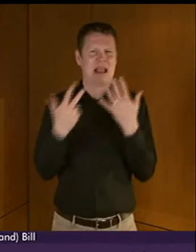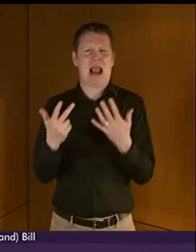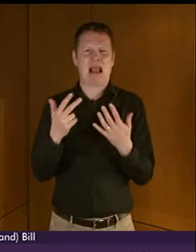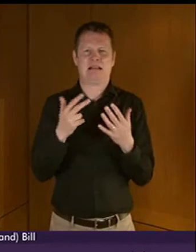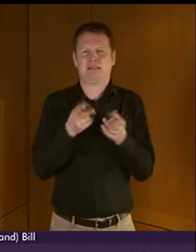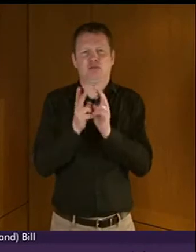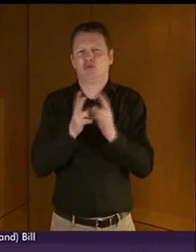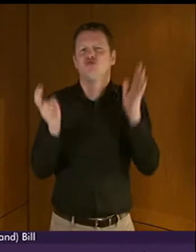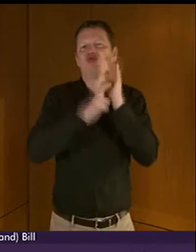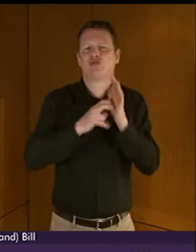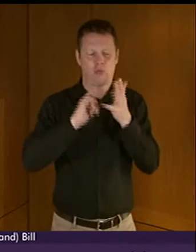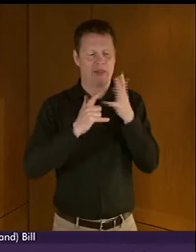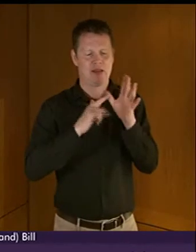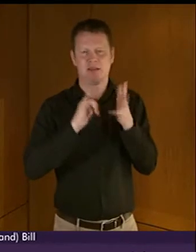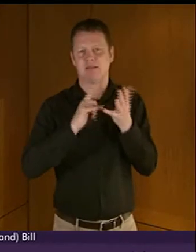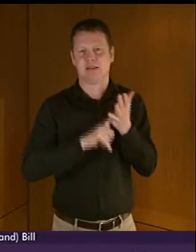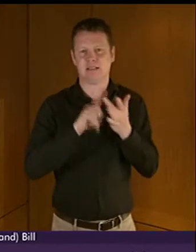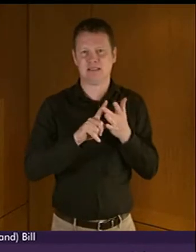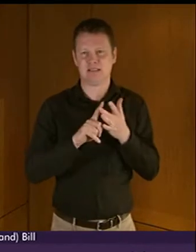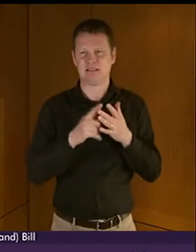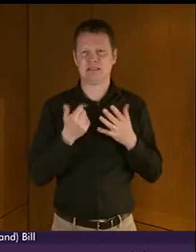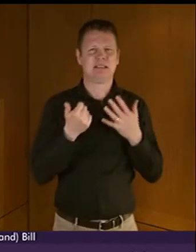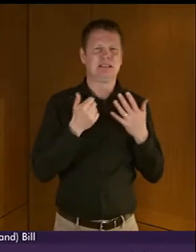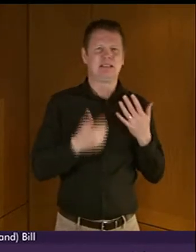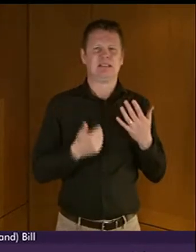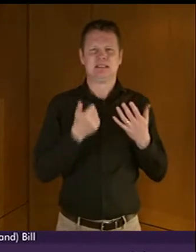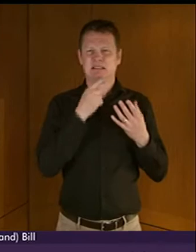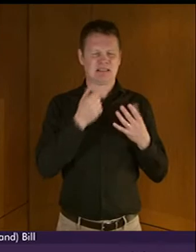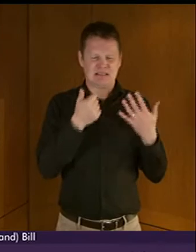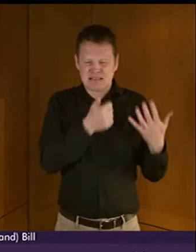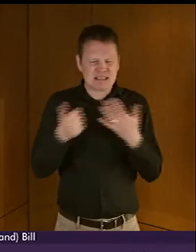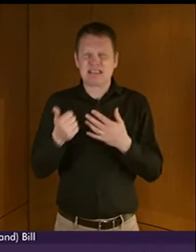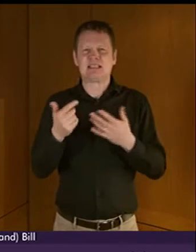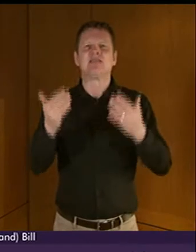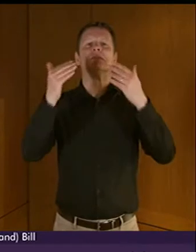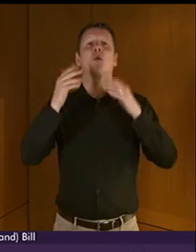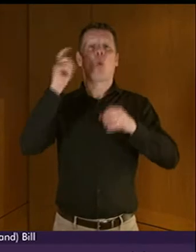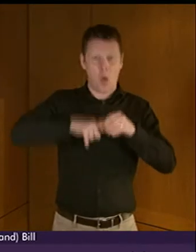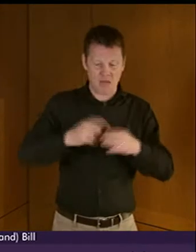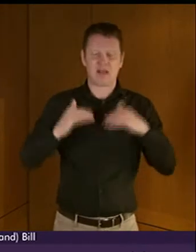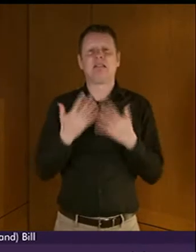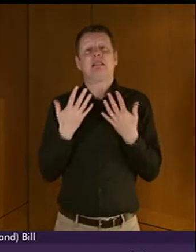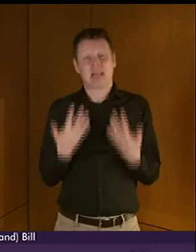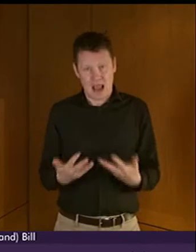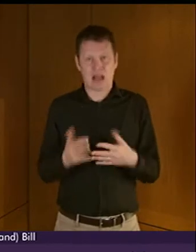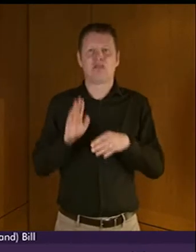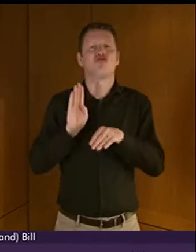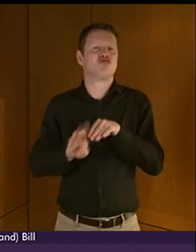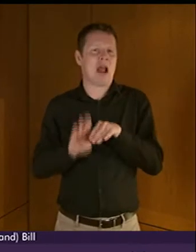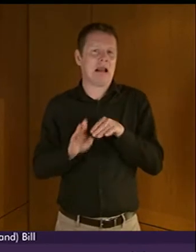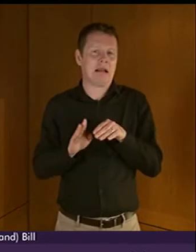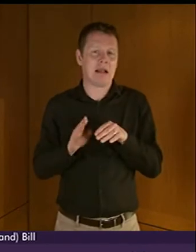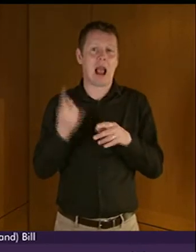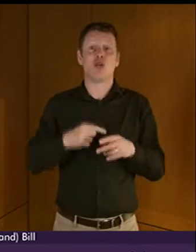service, 66 BSL interpreters, 66 BSL trainee interpreters, and only two that can offer deaf-blind manual